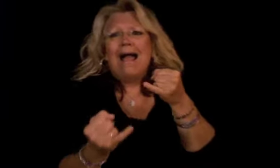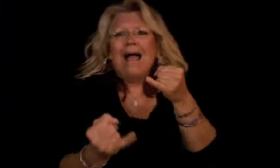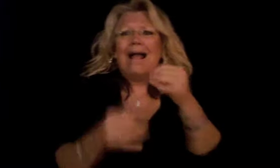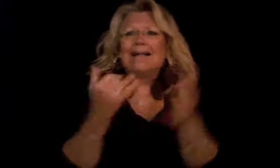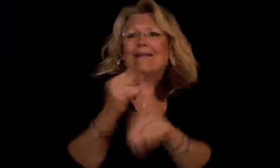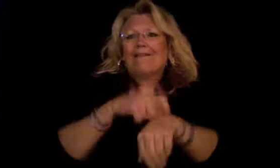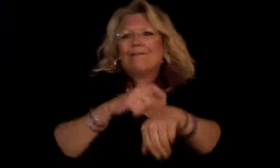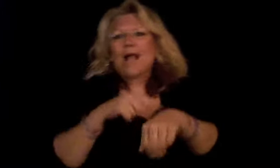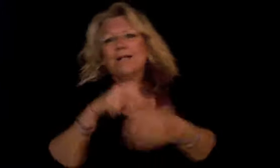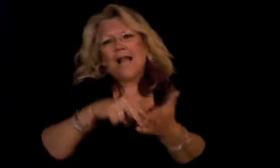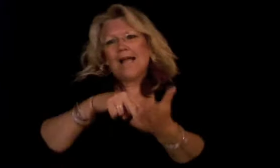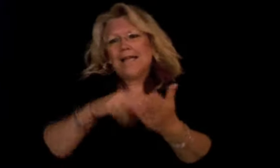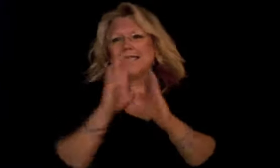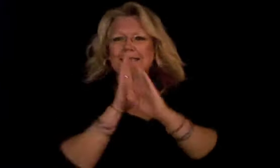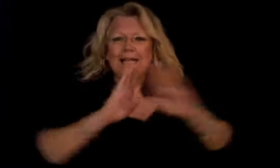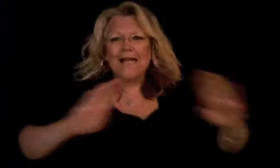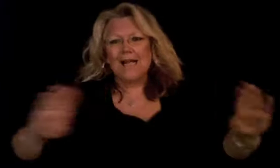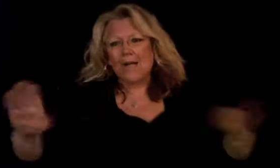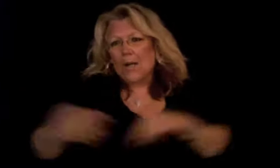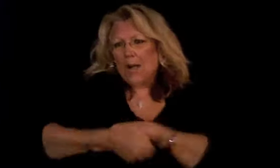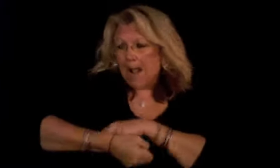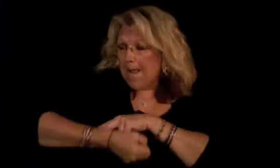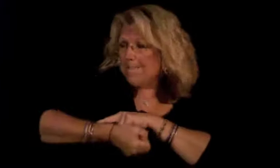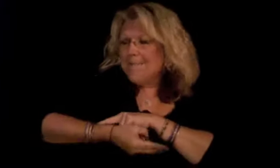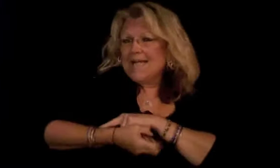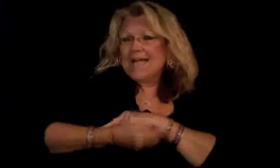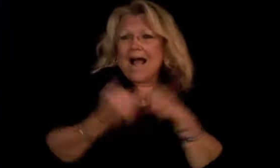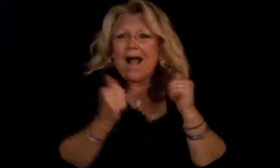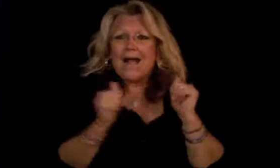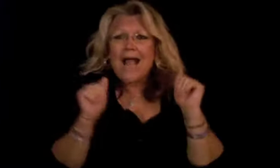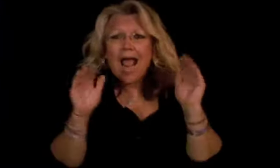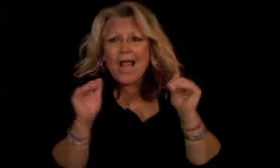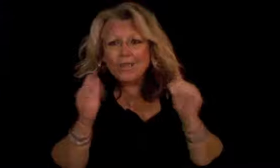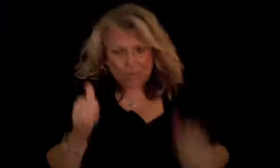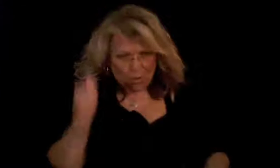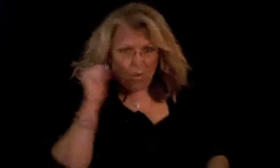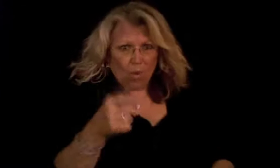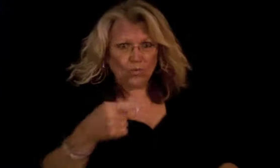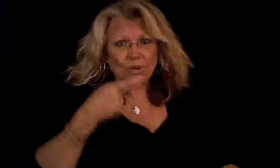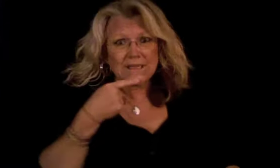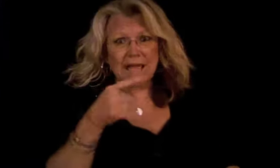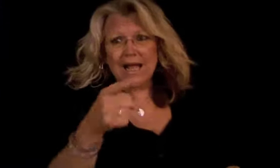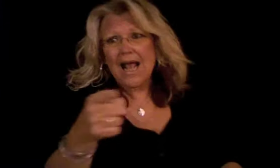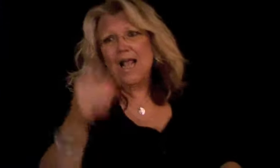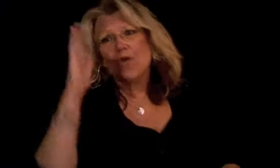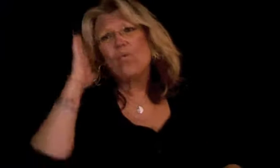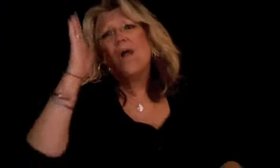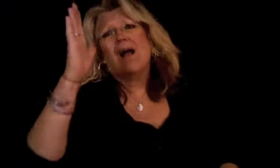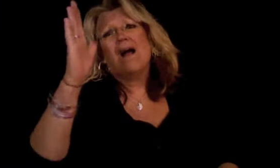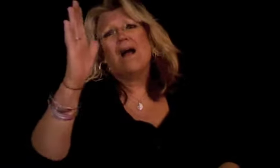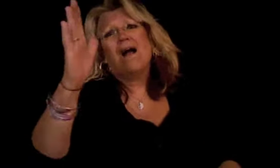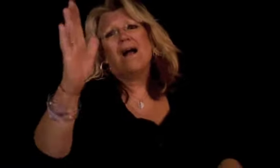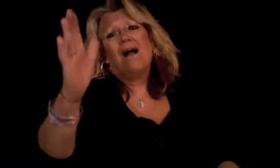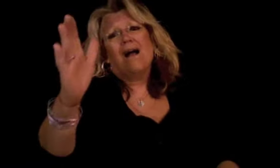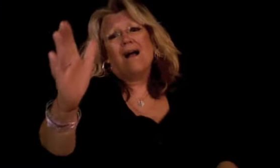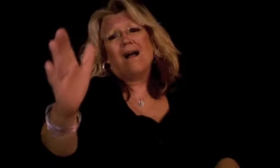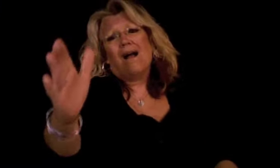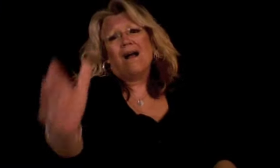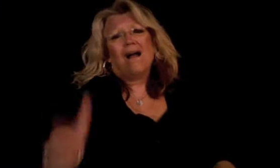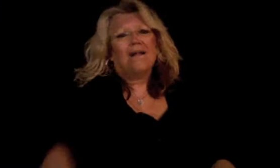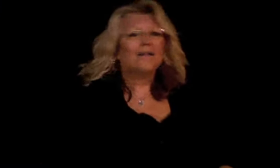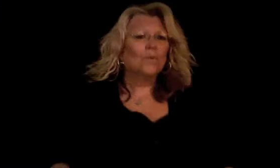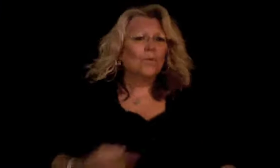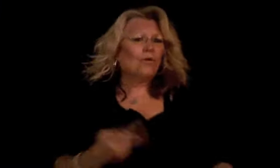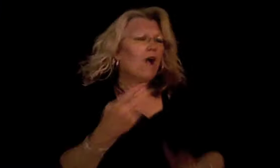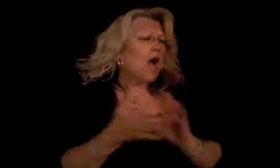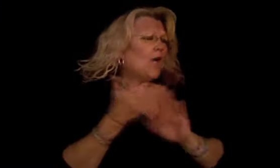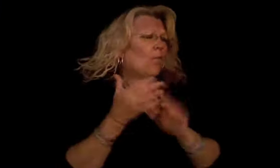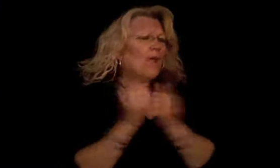your